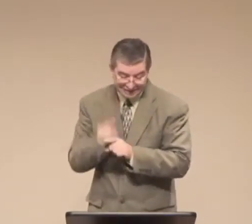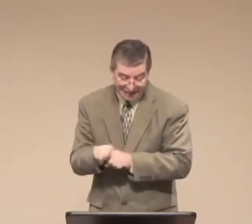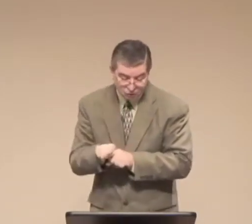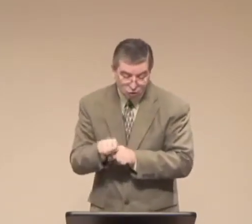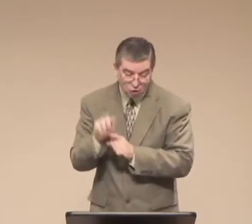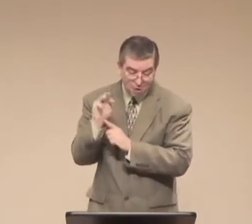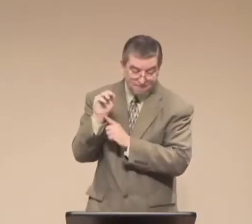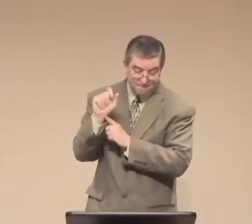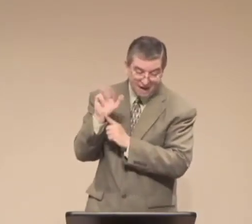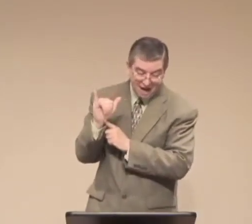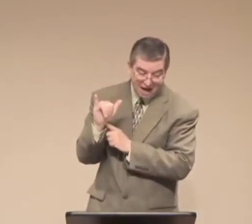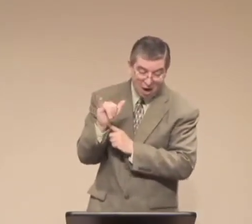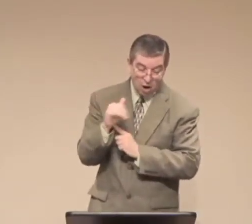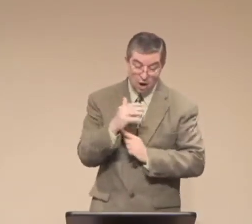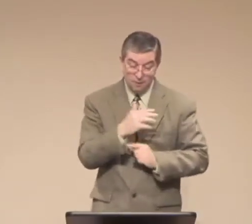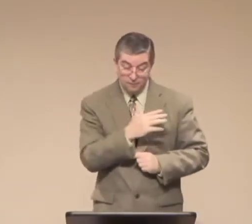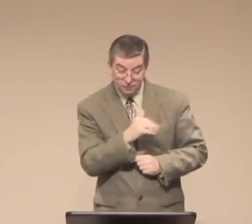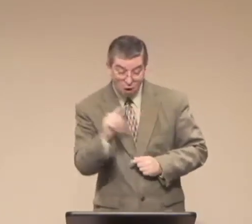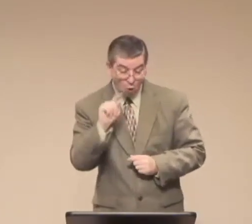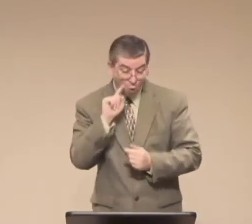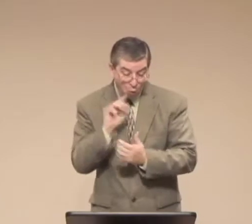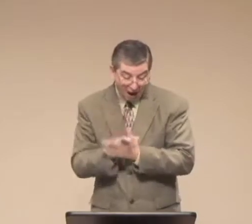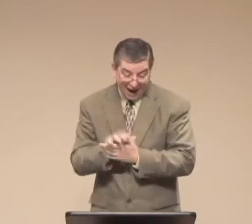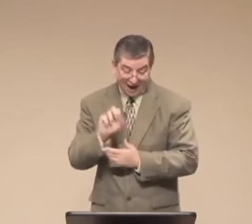and Mary Magdalene.